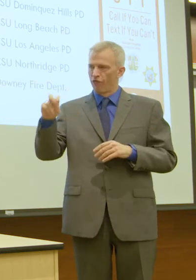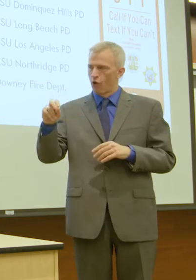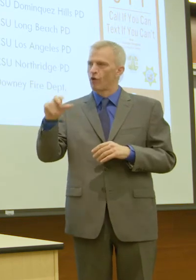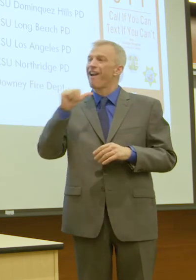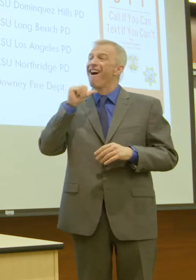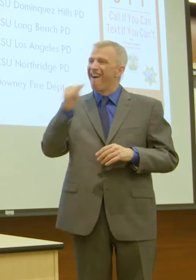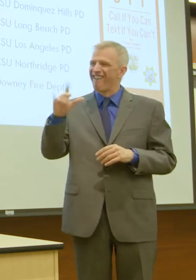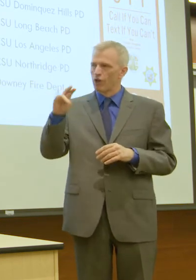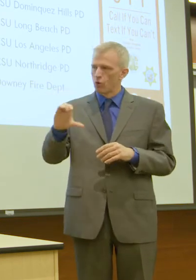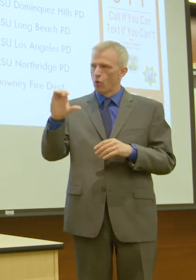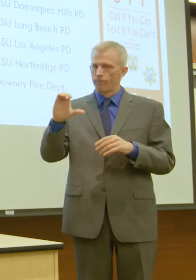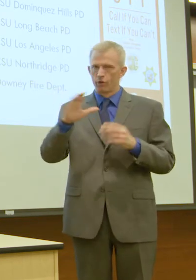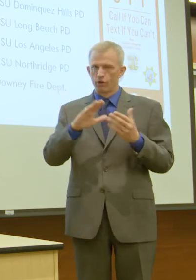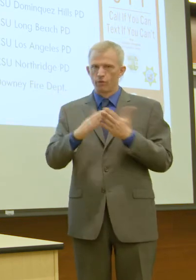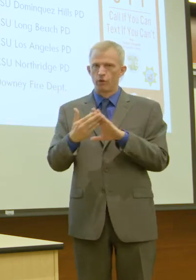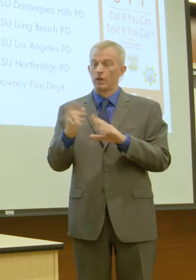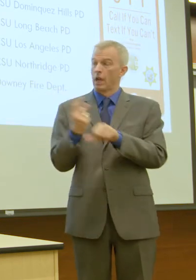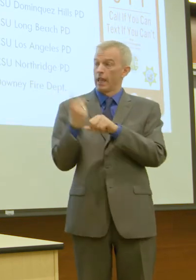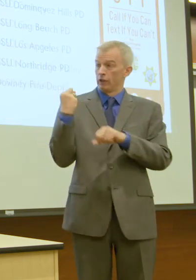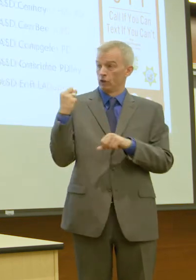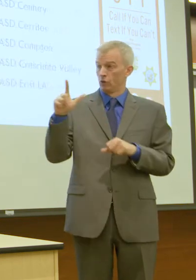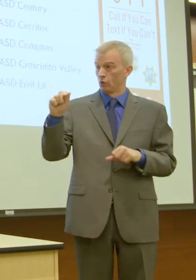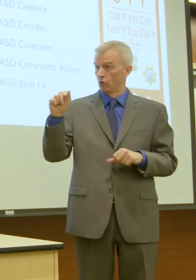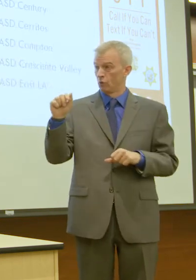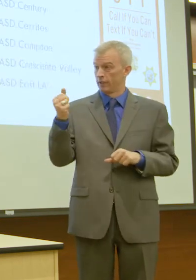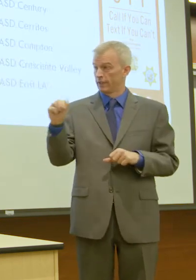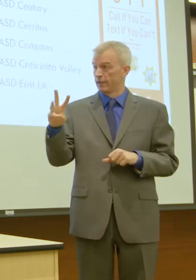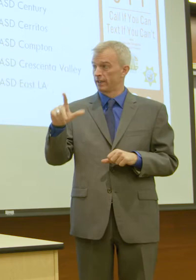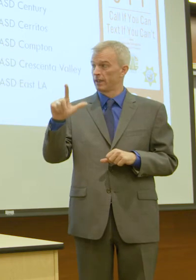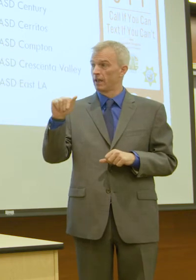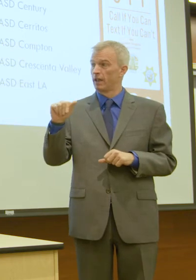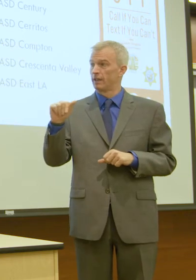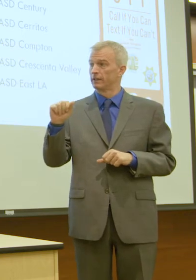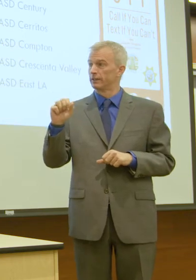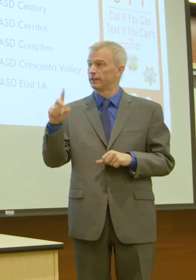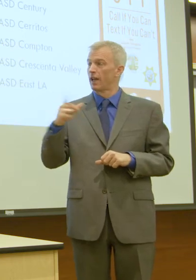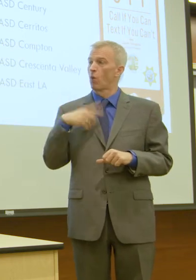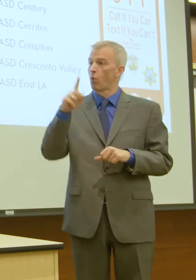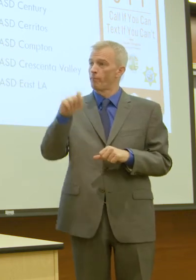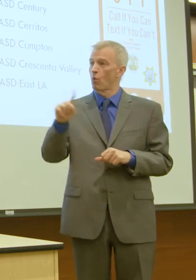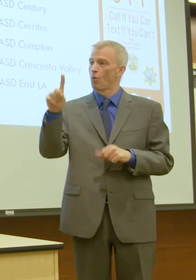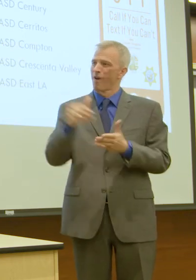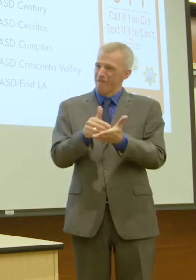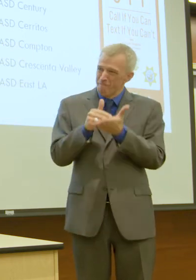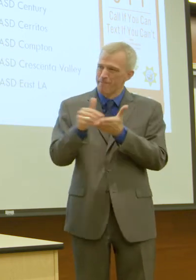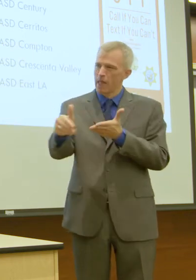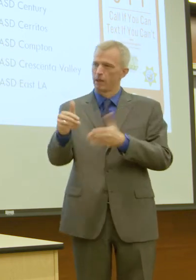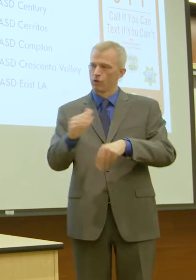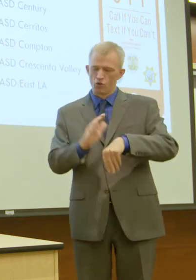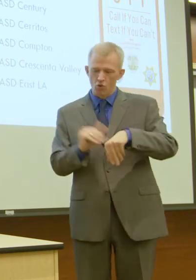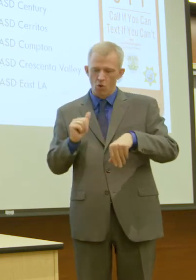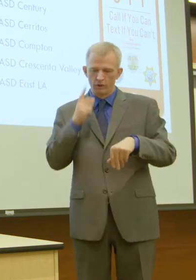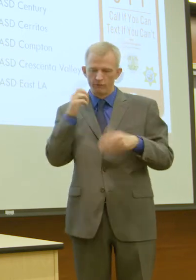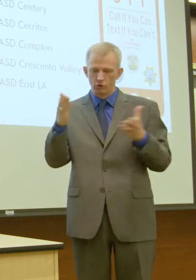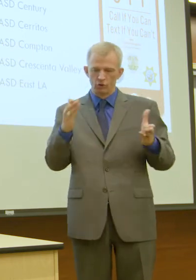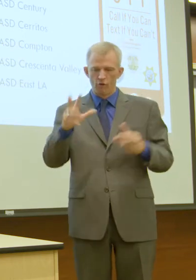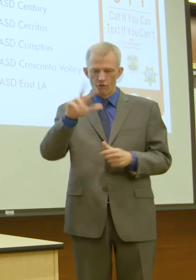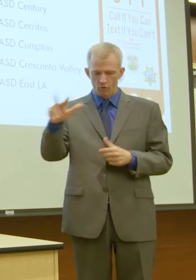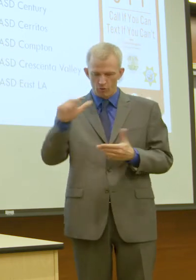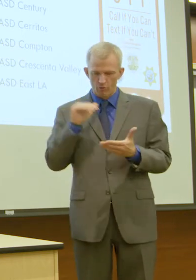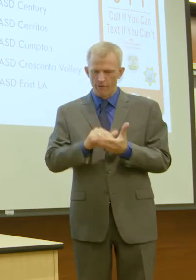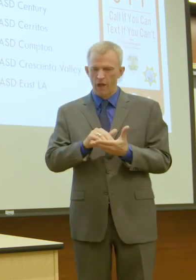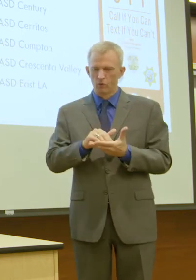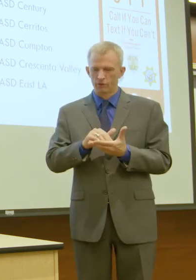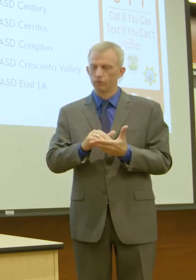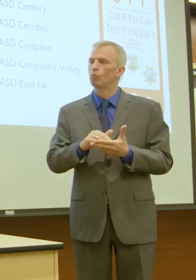Last year, 2016, LASD responded to more than 1.1 million calls for service. 33,000 of those